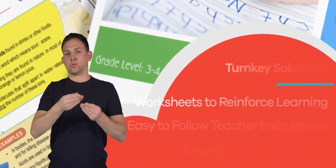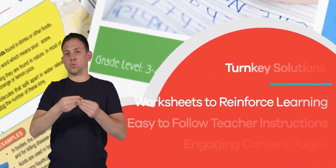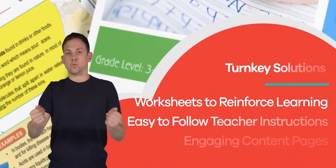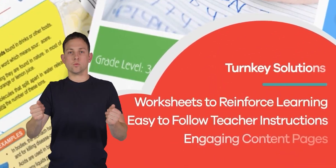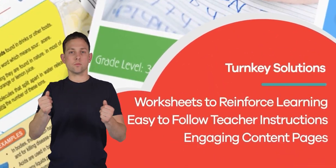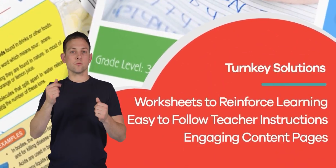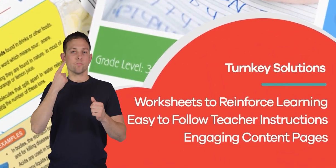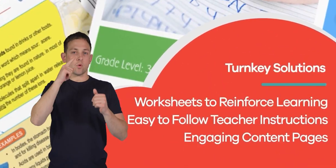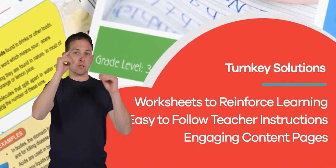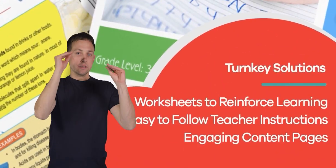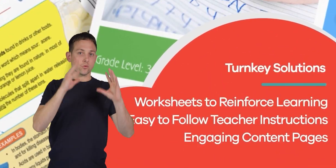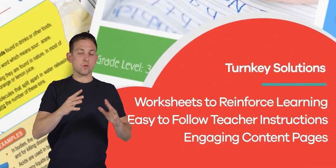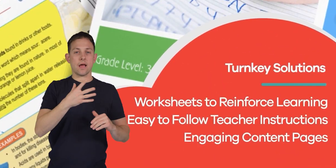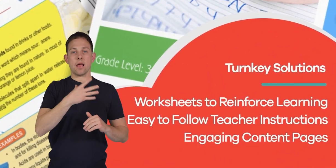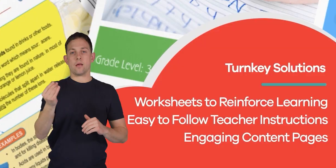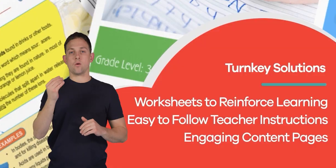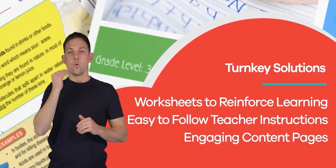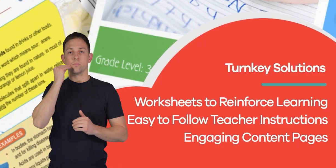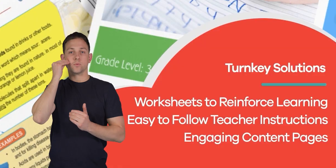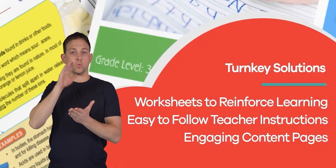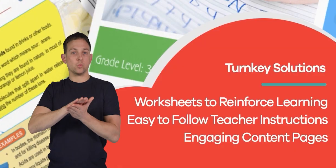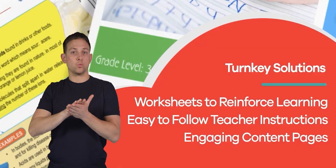solutions for teachers and homeschoolers!